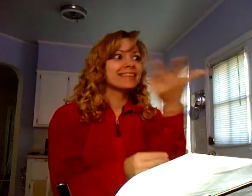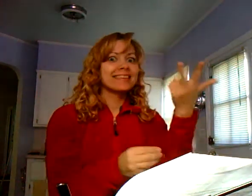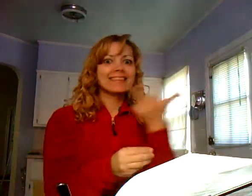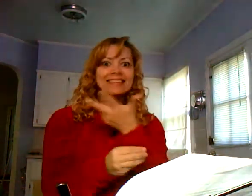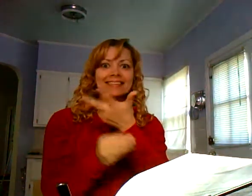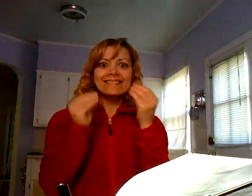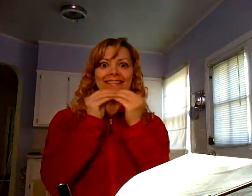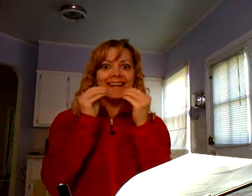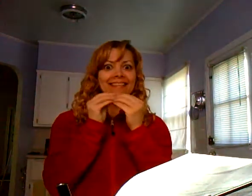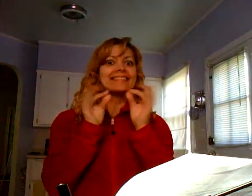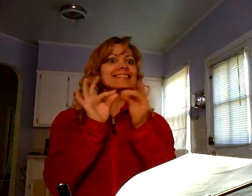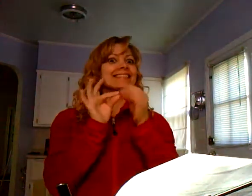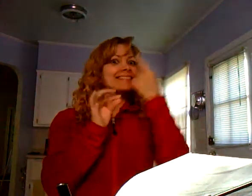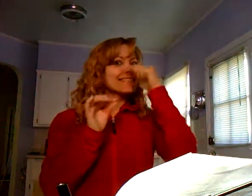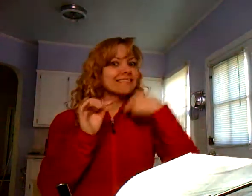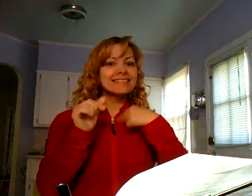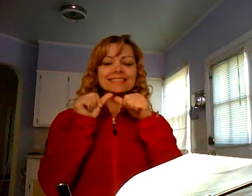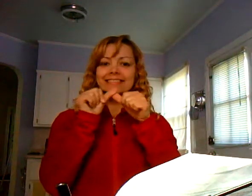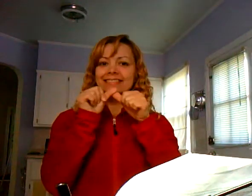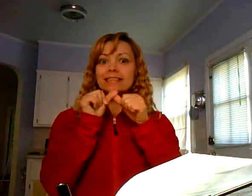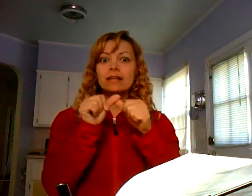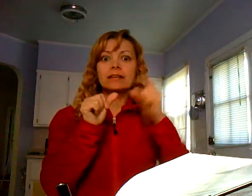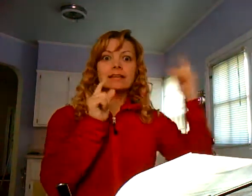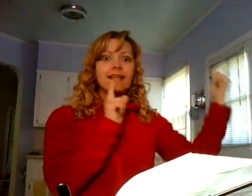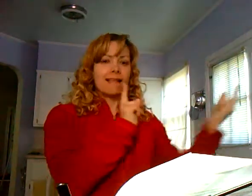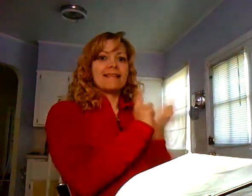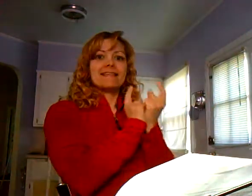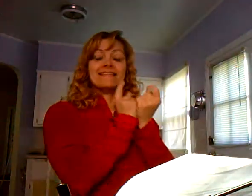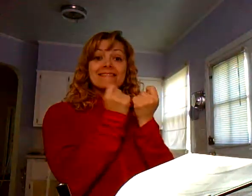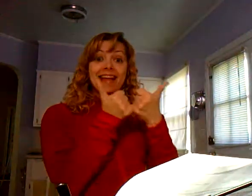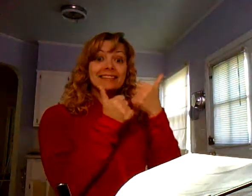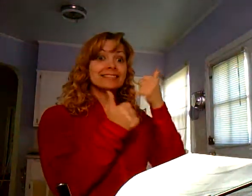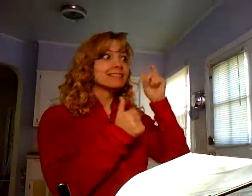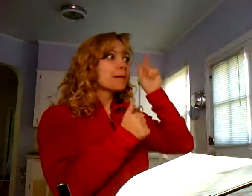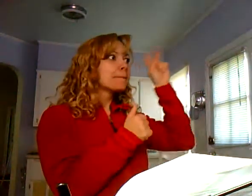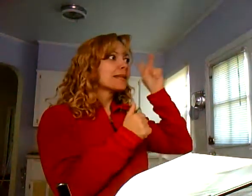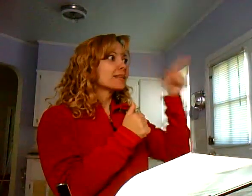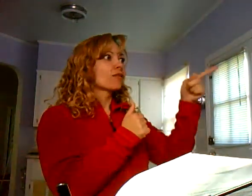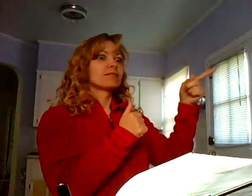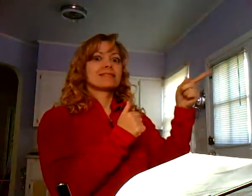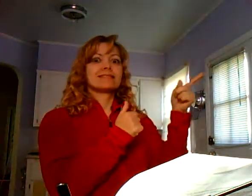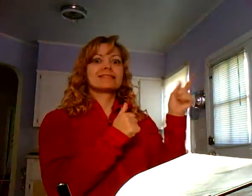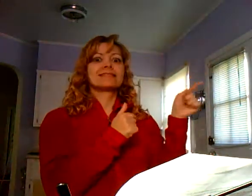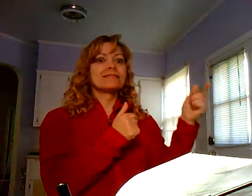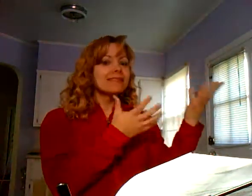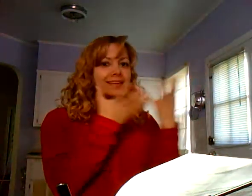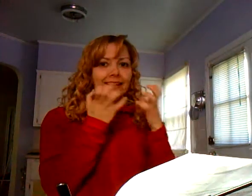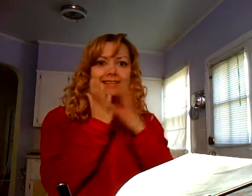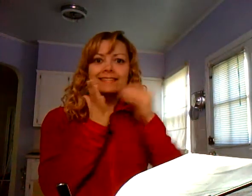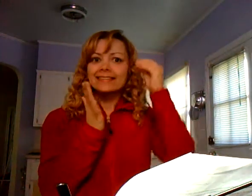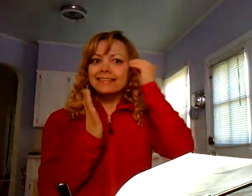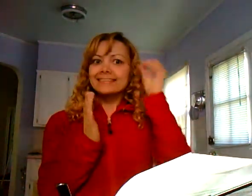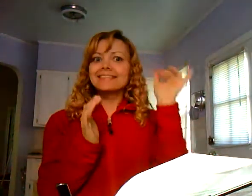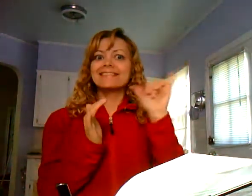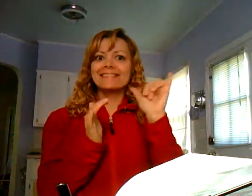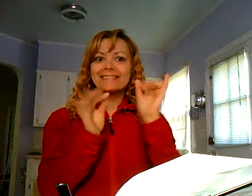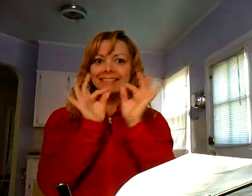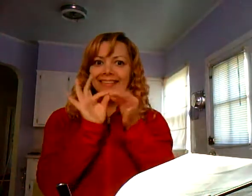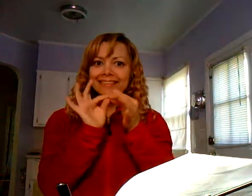I have three more girls helping interpret for me. Fast, I met Pedro and he wanted to learn